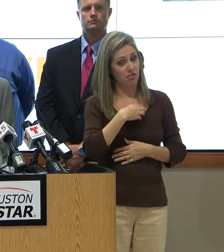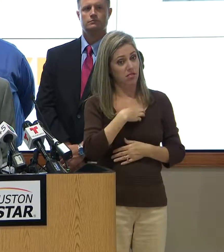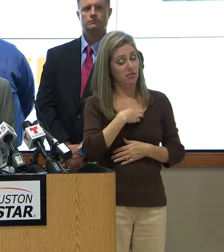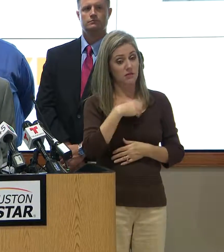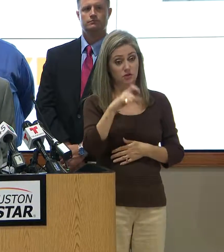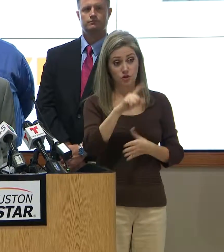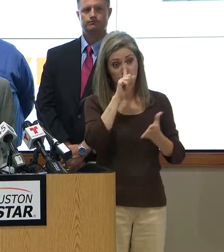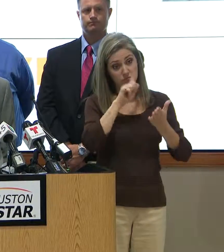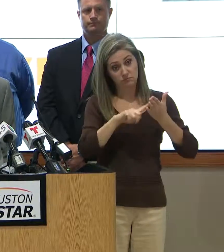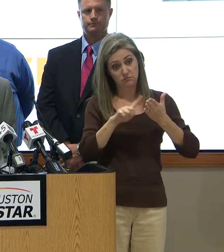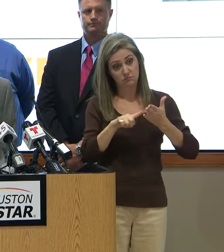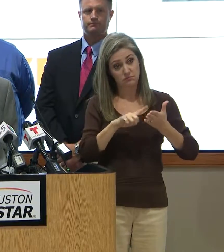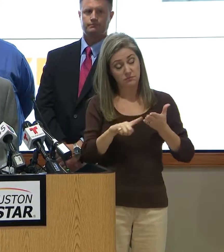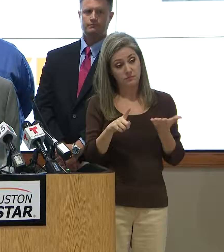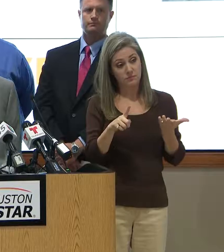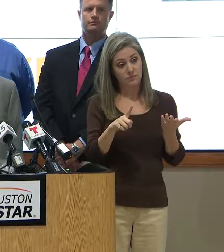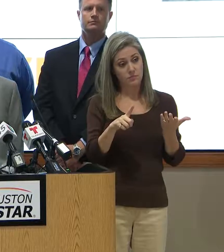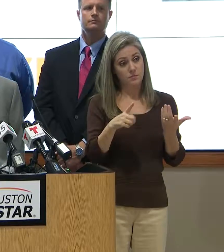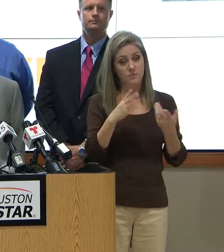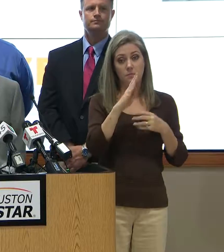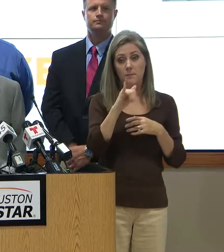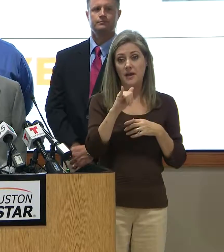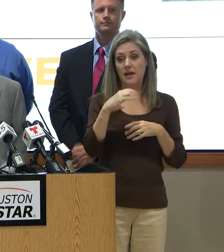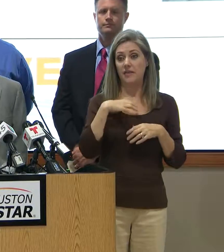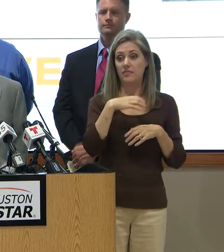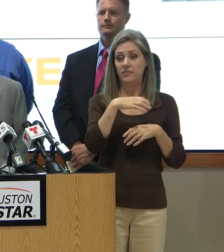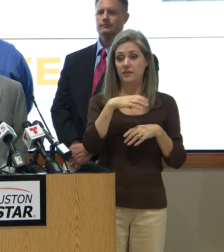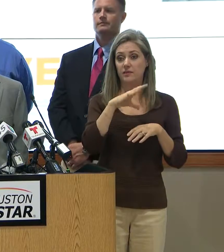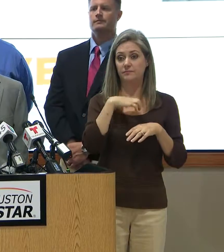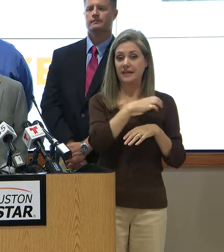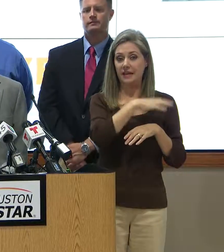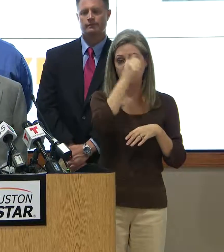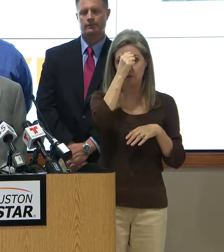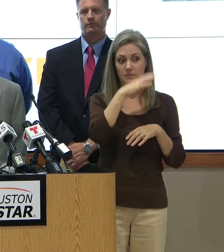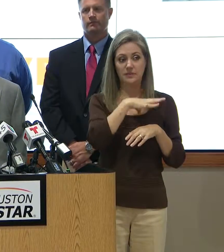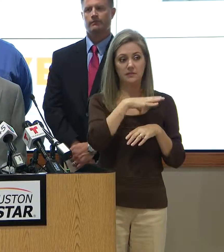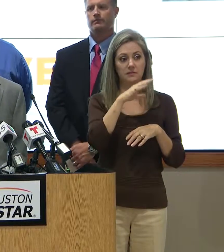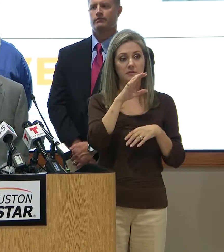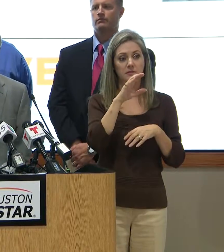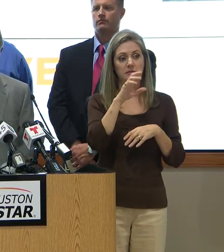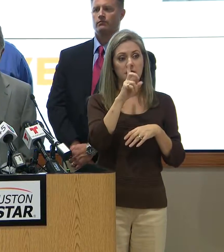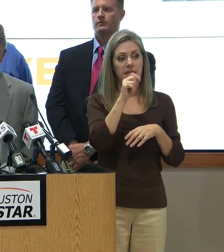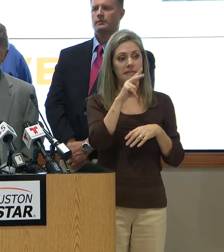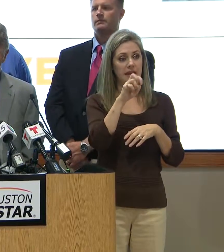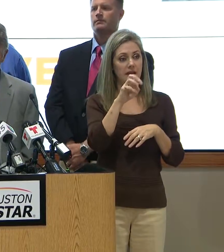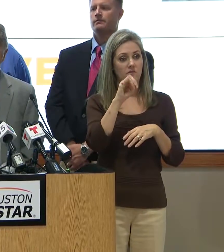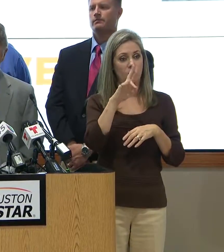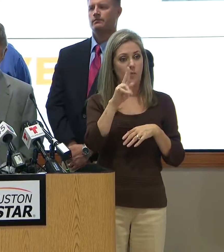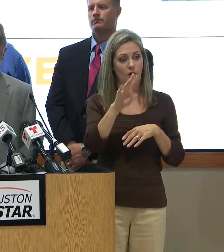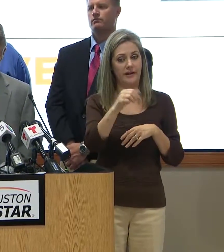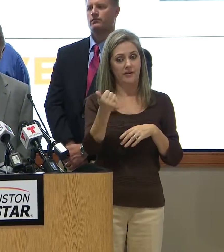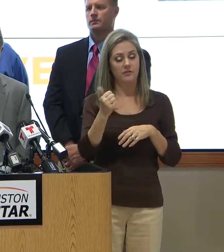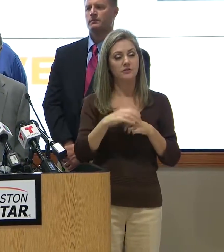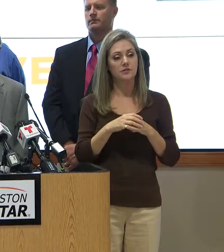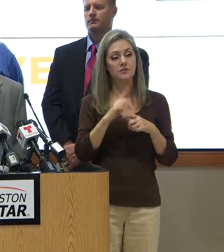investigation as called for by Councilman Dave Martin and others? The question is, do the people in Kingwood